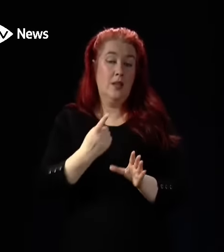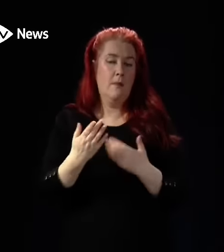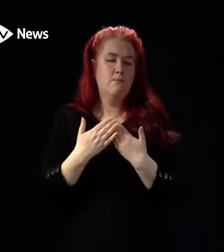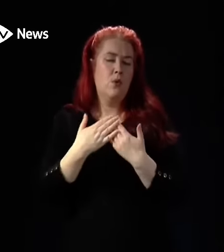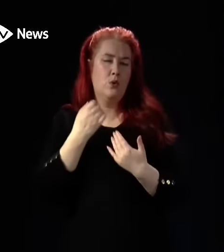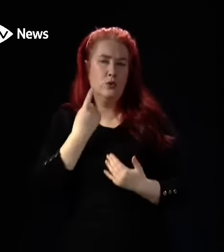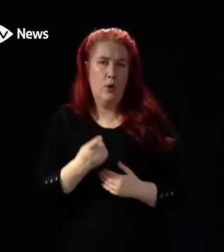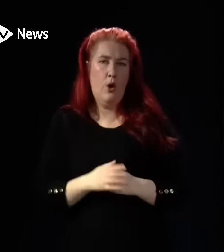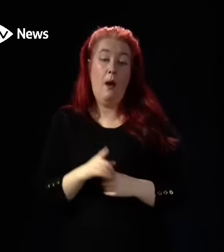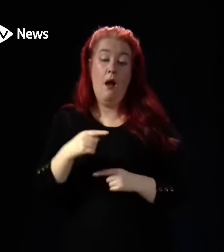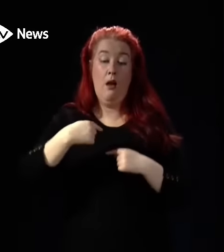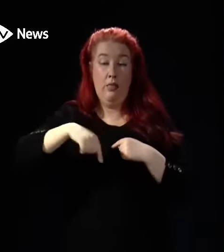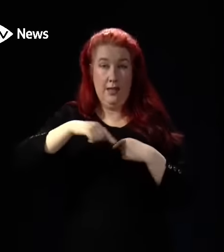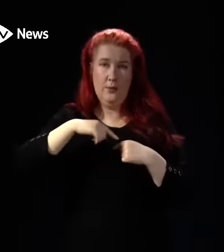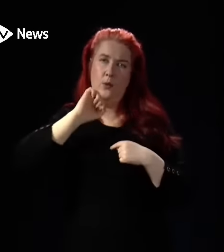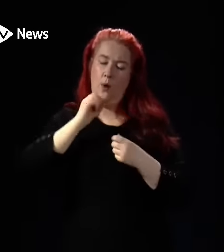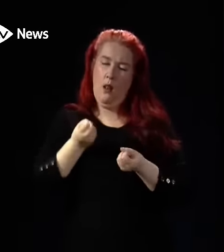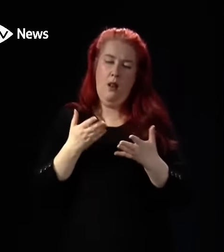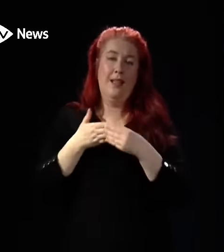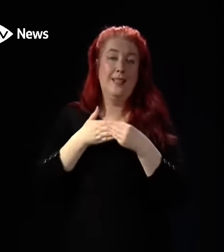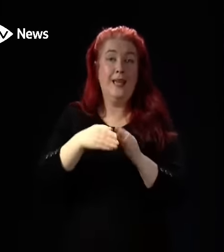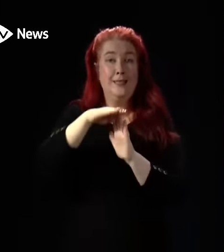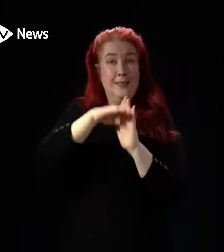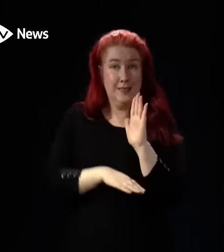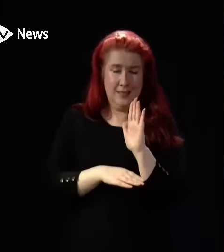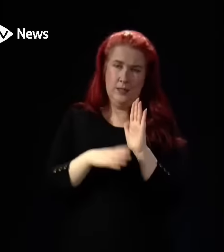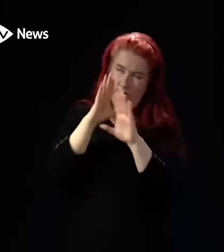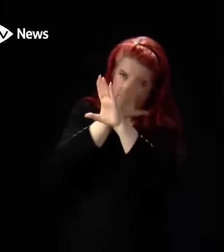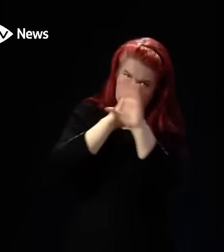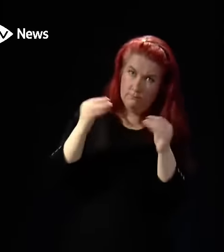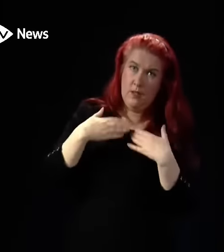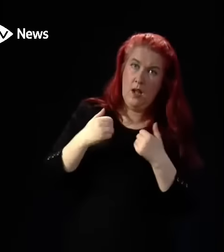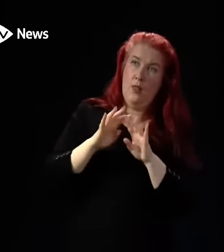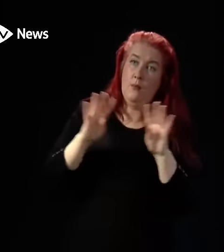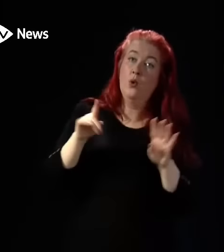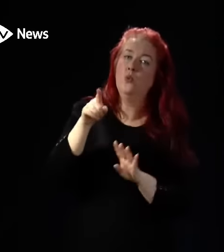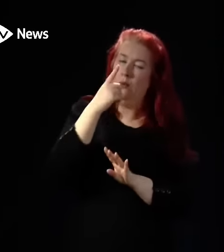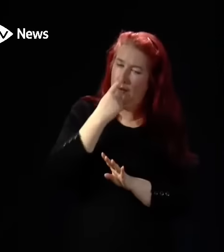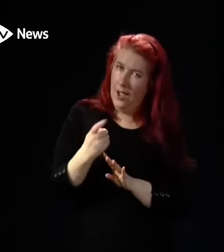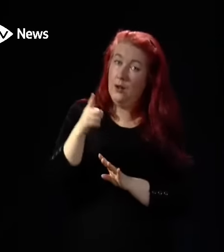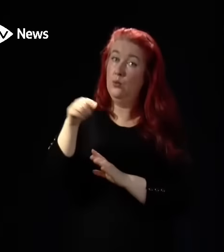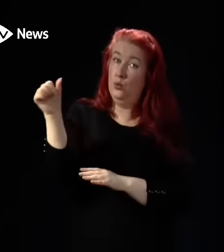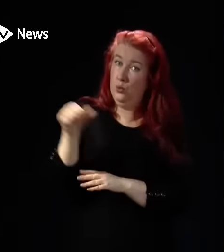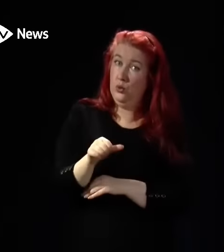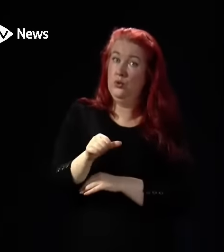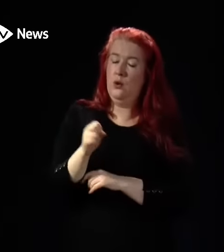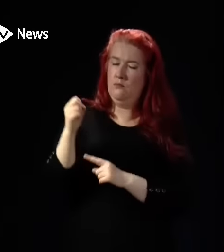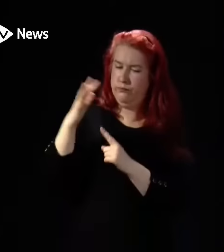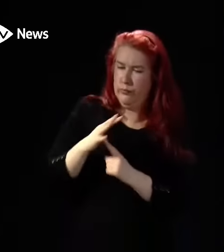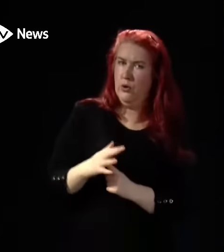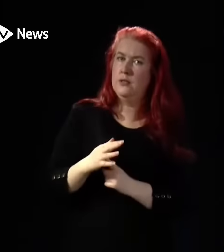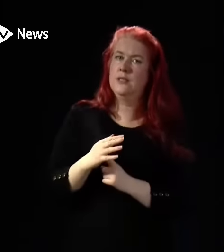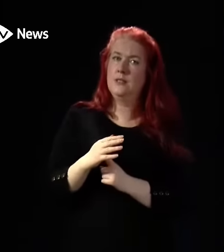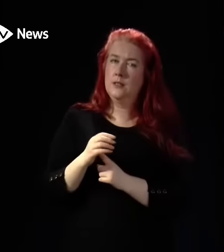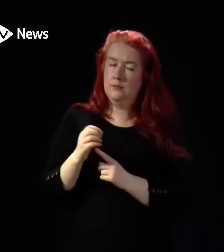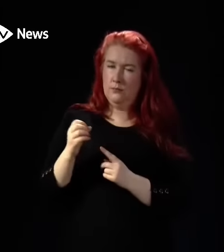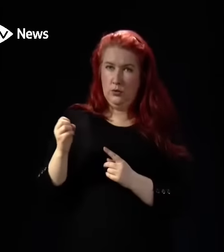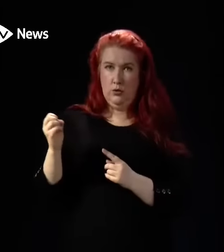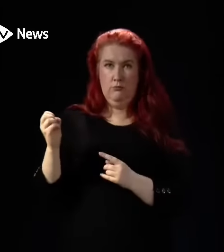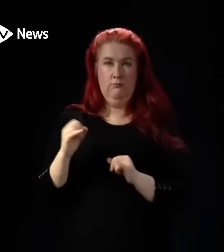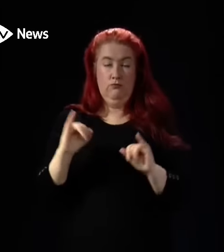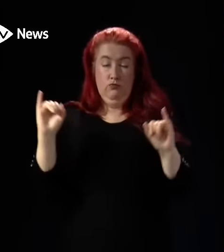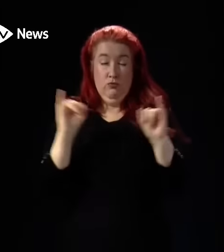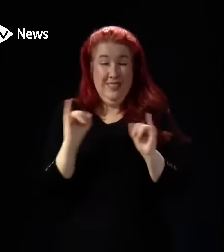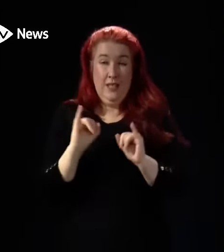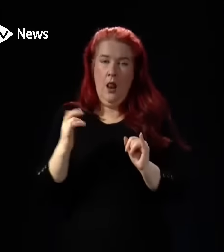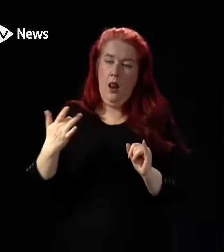issue to boards this week making clear that they can and should take steps to prioritise and protect critical and life-saving care if